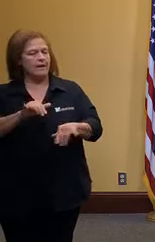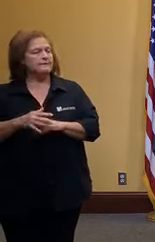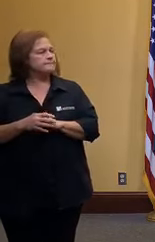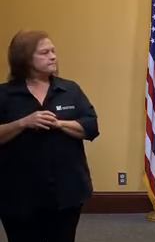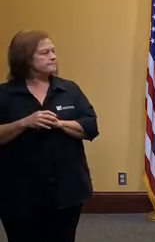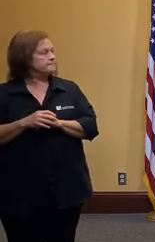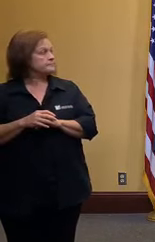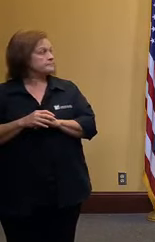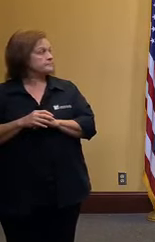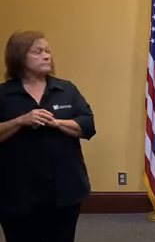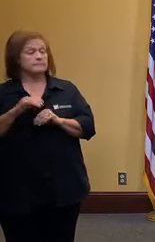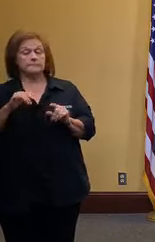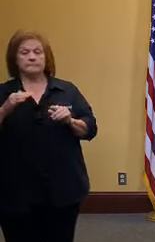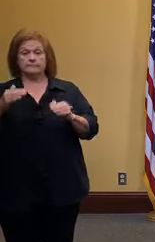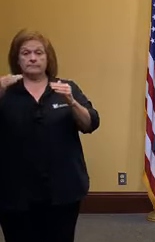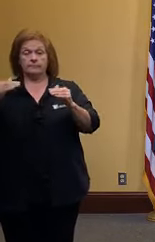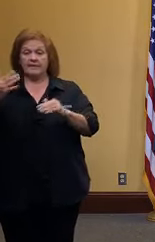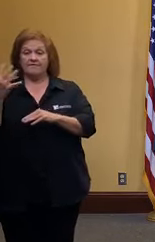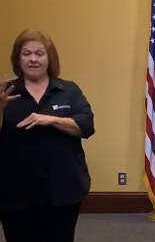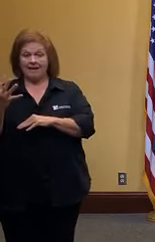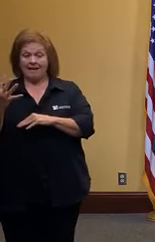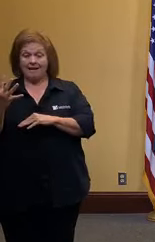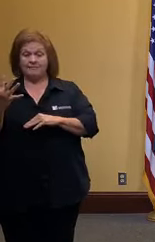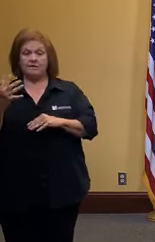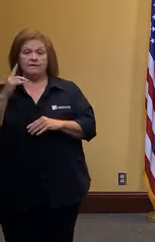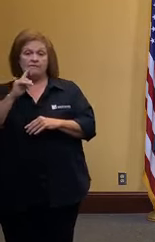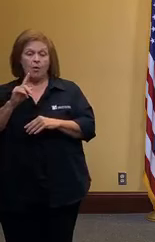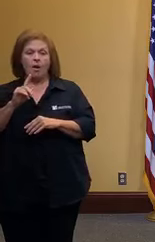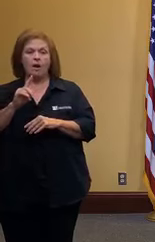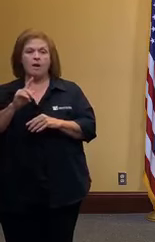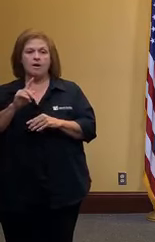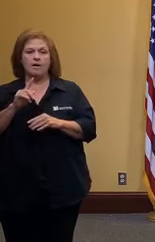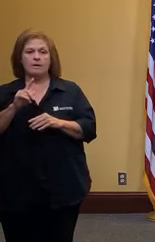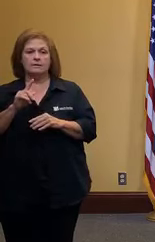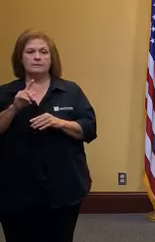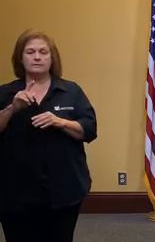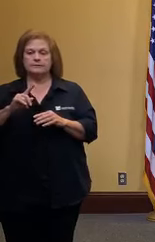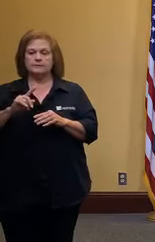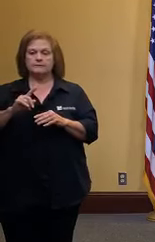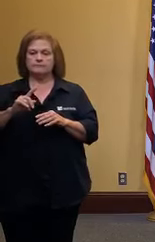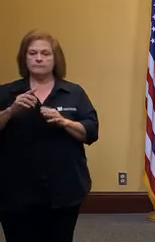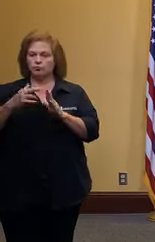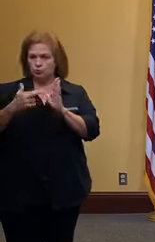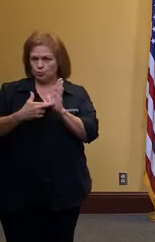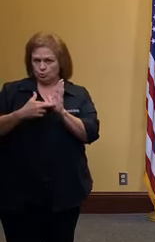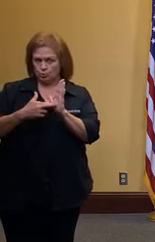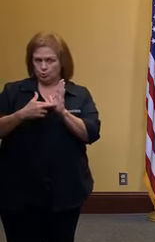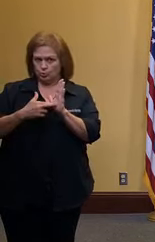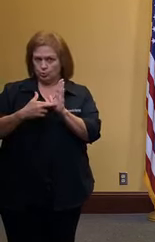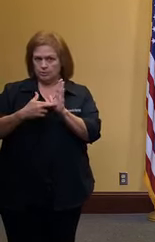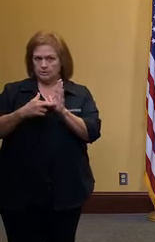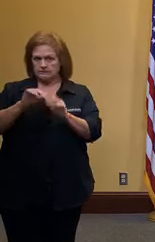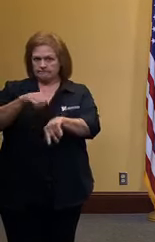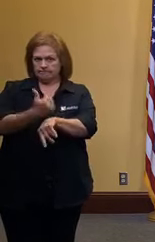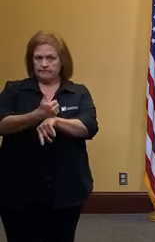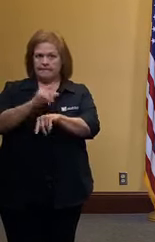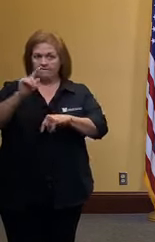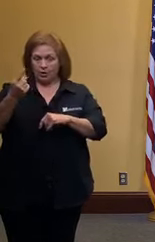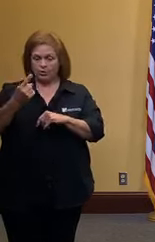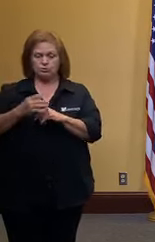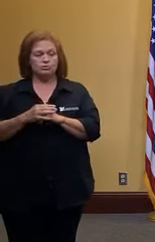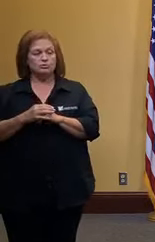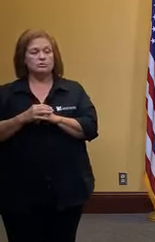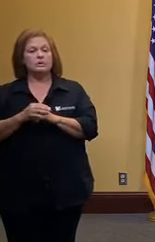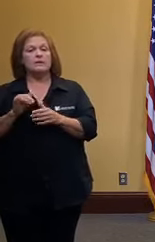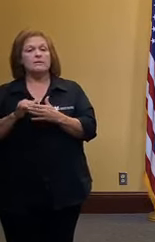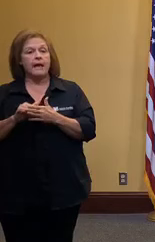milestone is to ensure sector specific guidelines for operations are in place before we ease restrictions again these will be